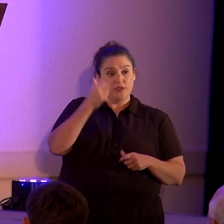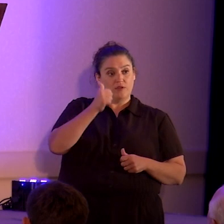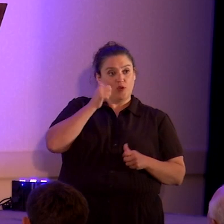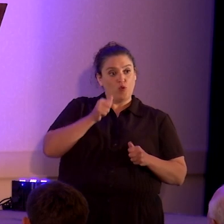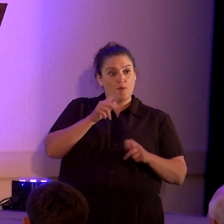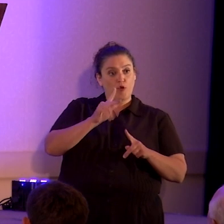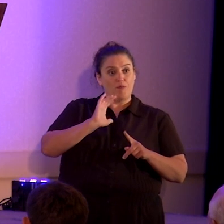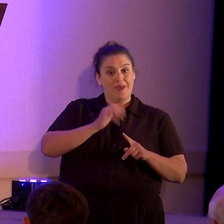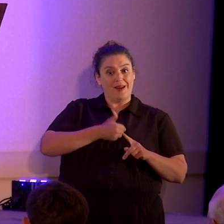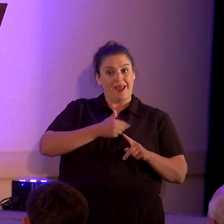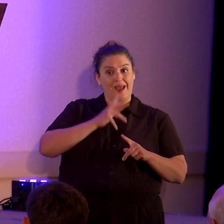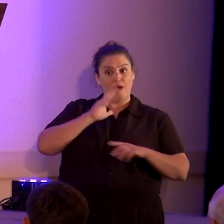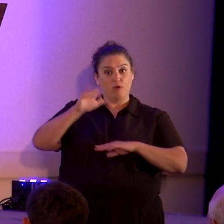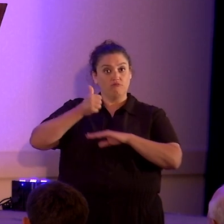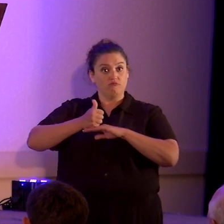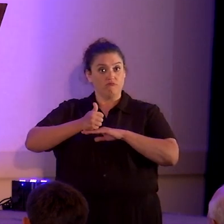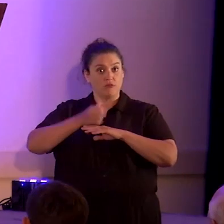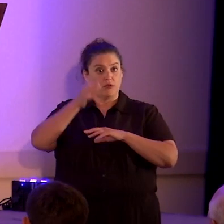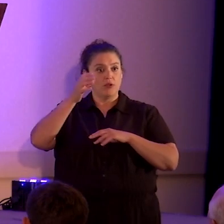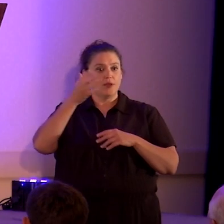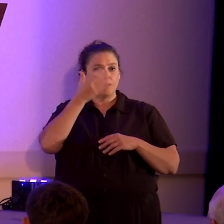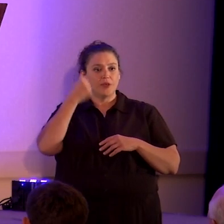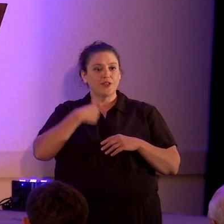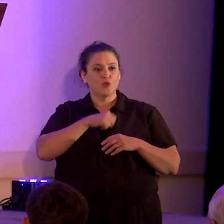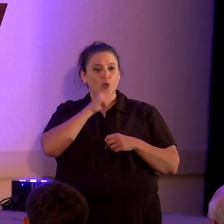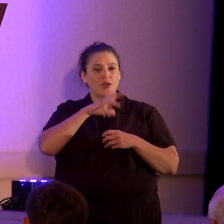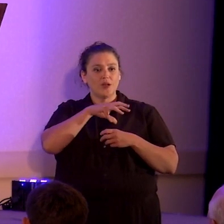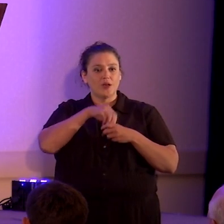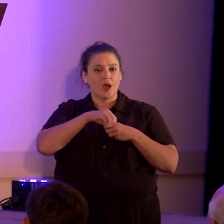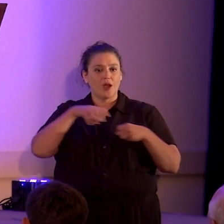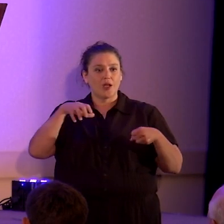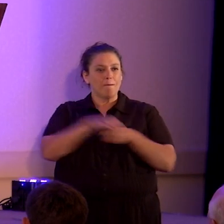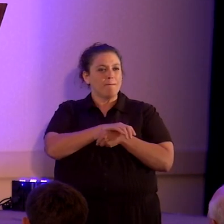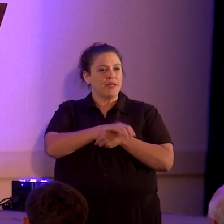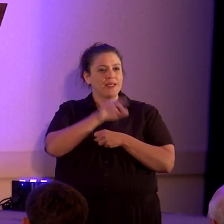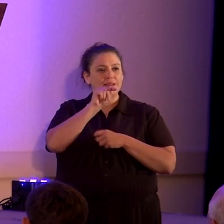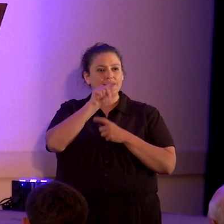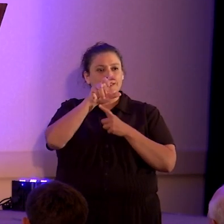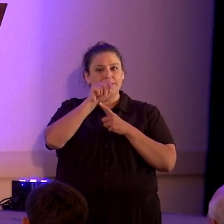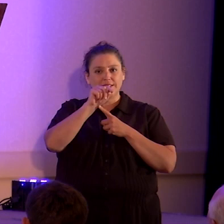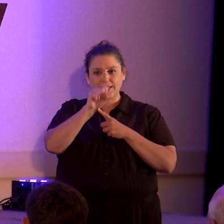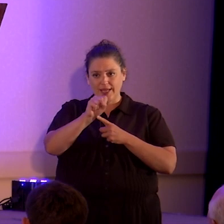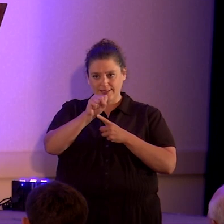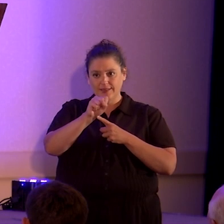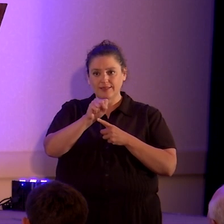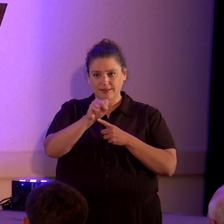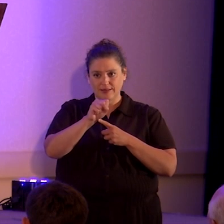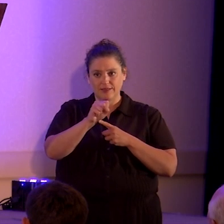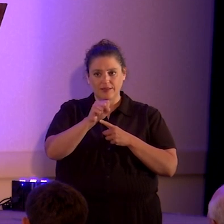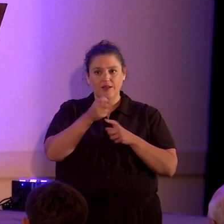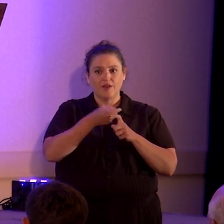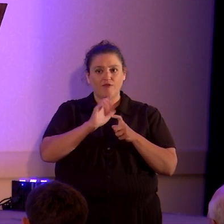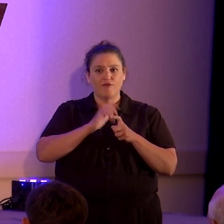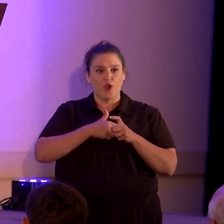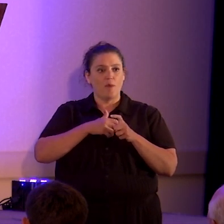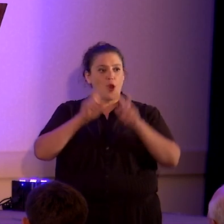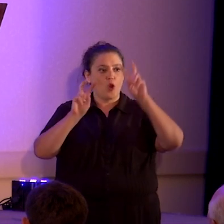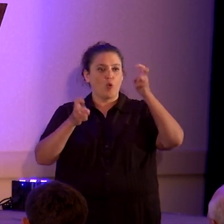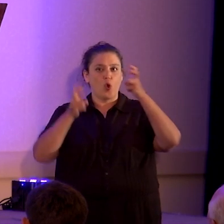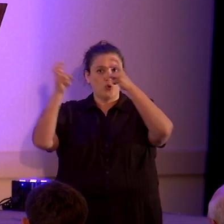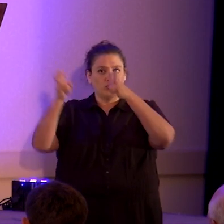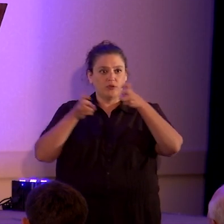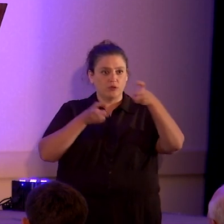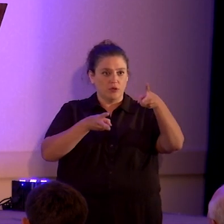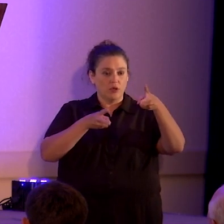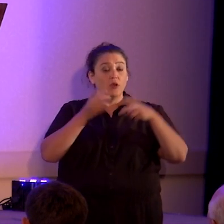our monument is because we did not include complete texts from which we were drawing our quotes. For example, if